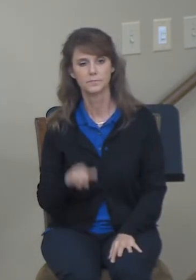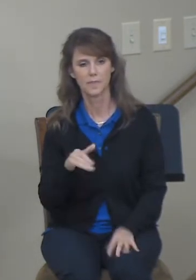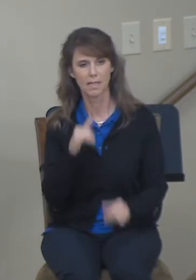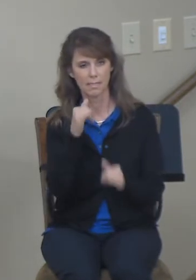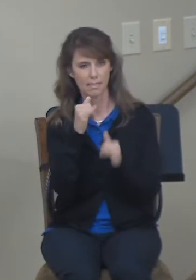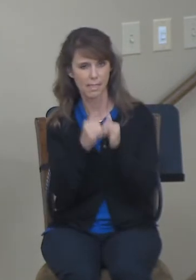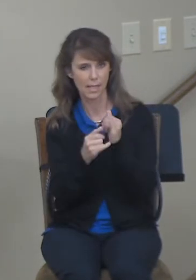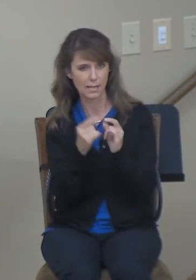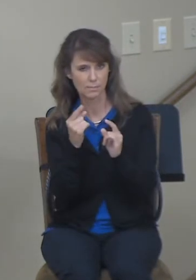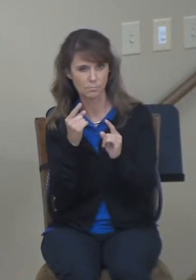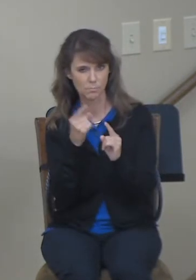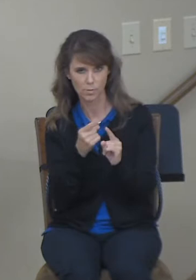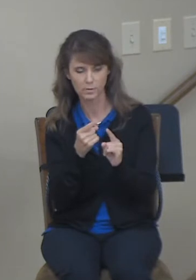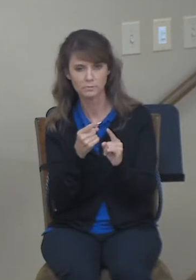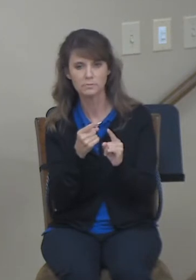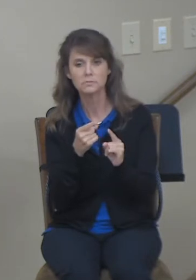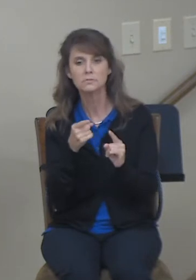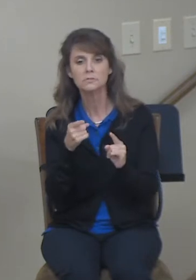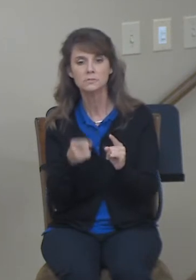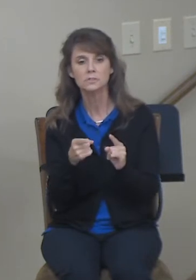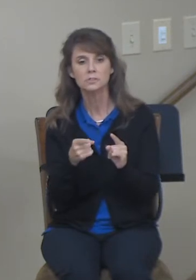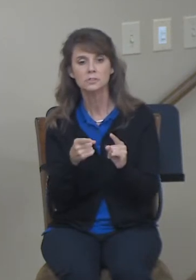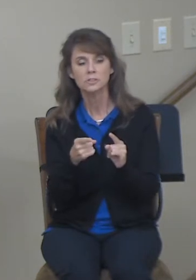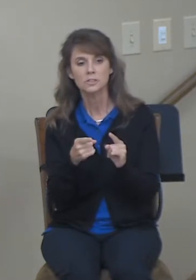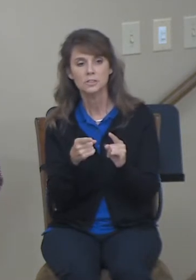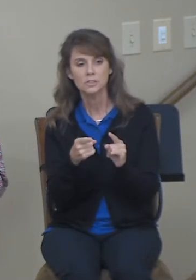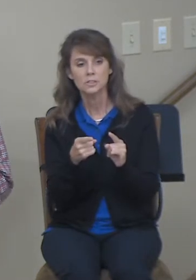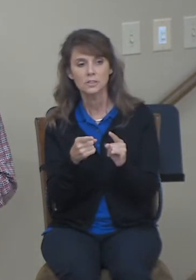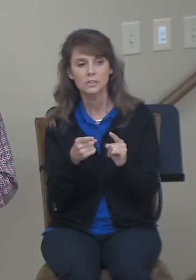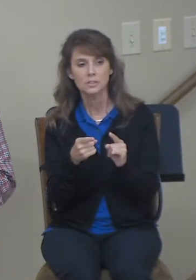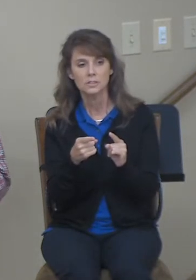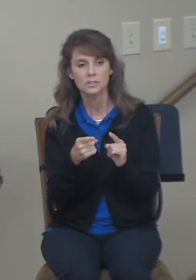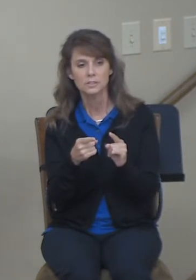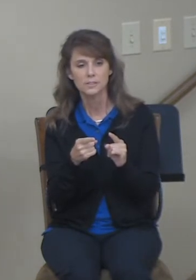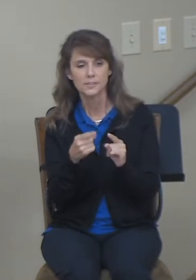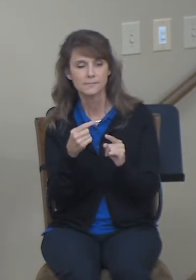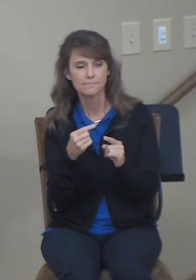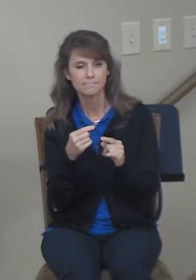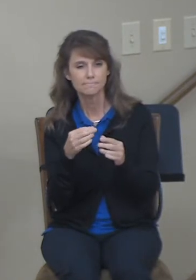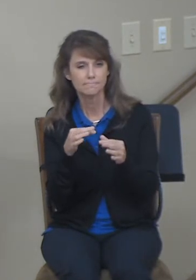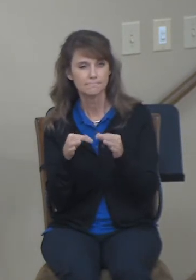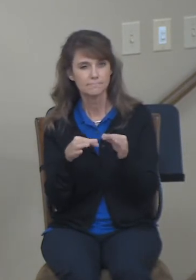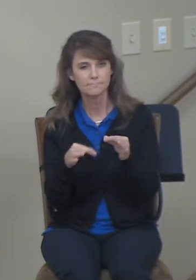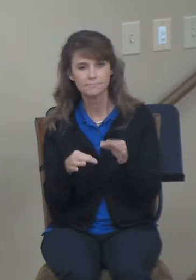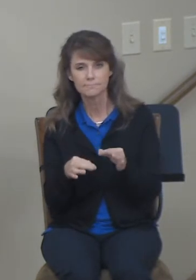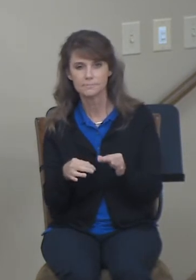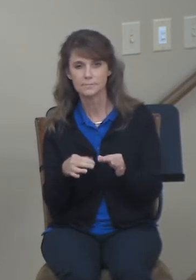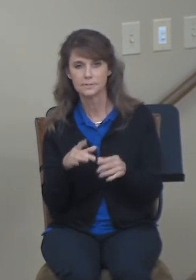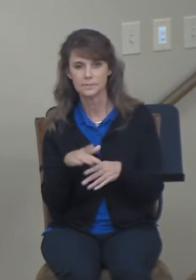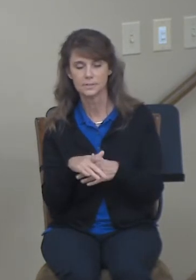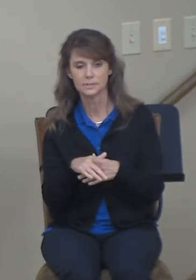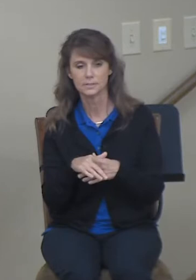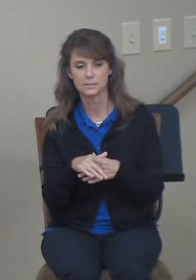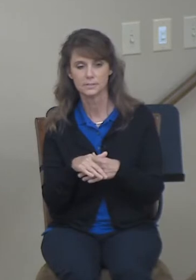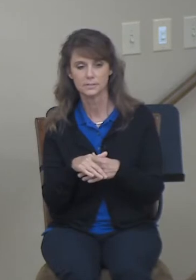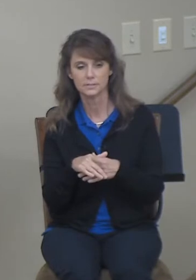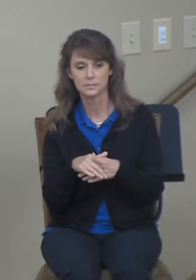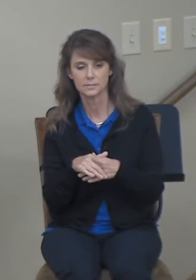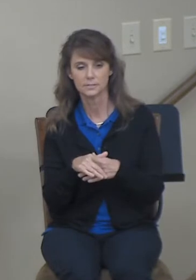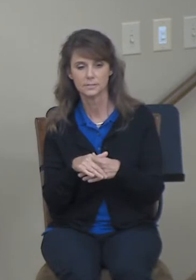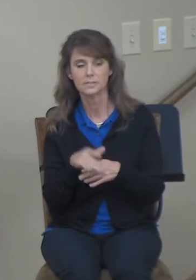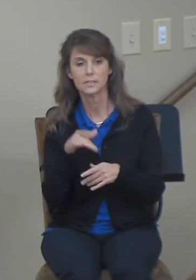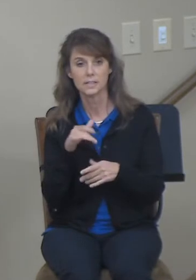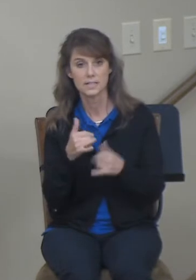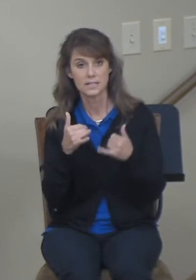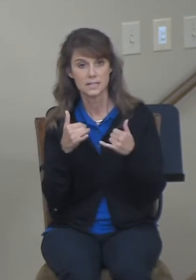point, kind of just as an afterthought, to kind of mention to Ruth, to prod Ruth, it seems to me.